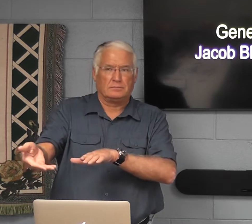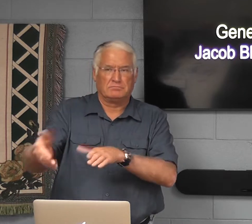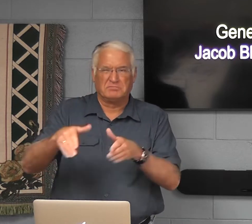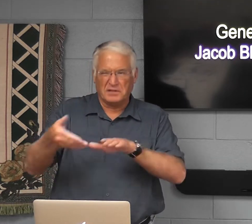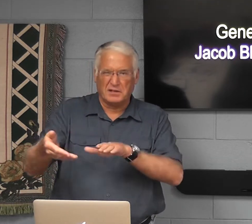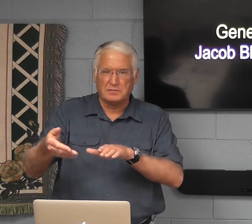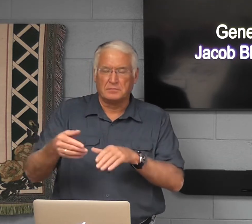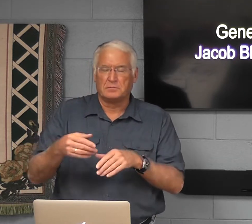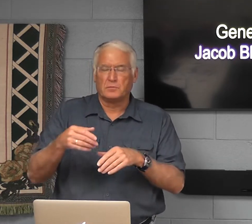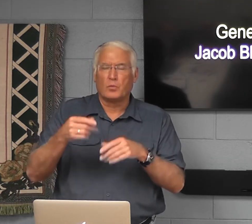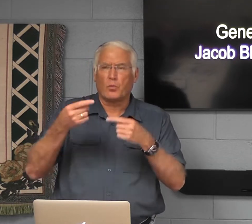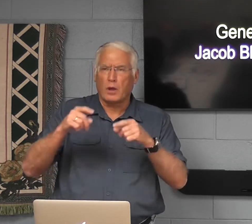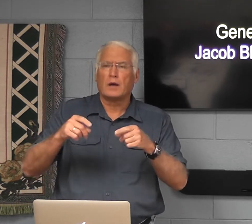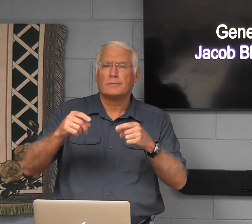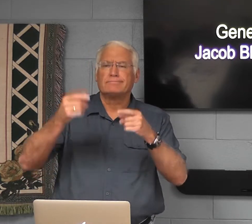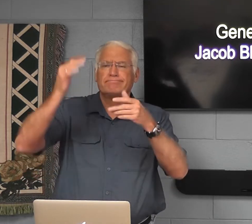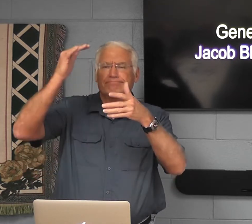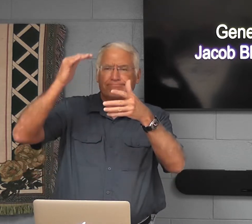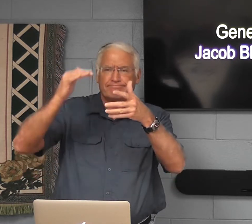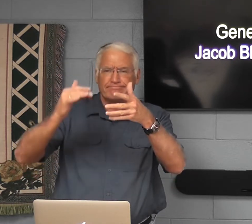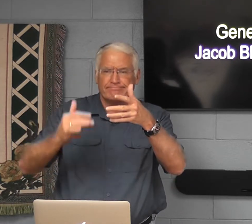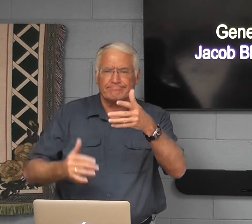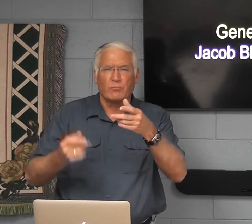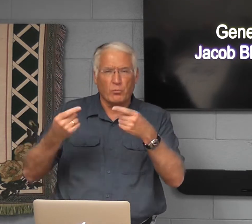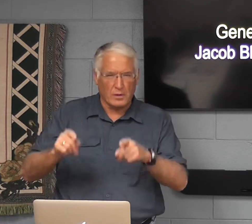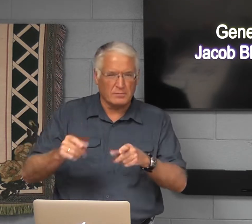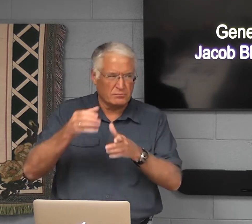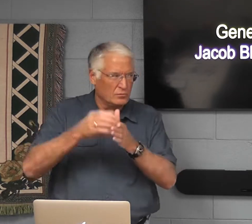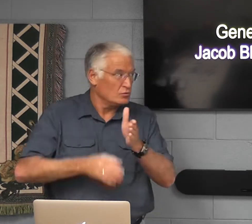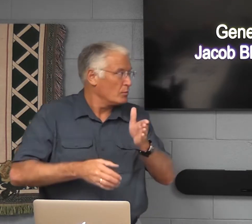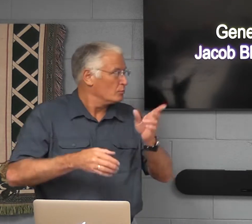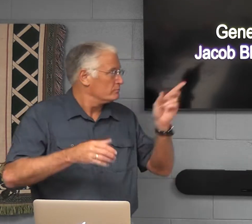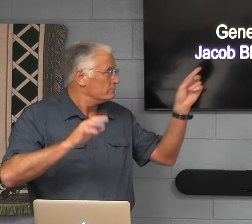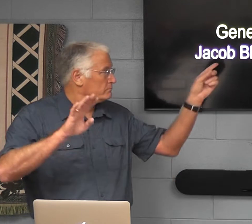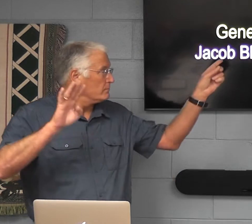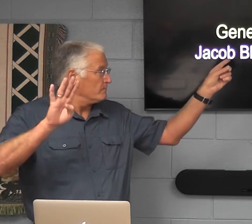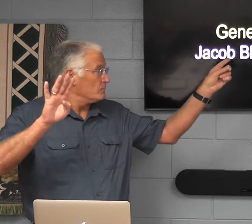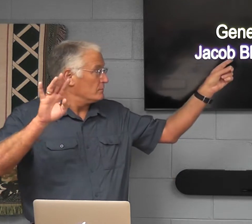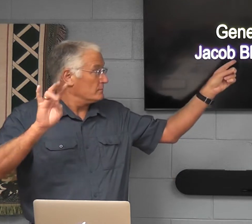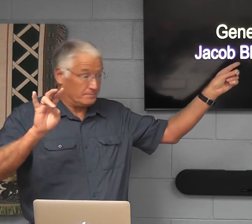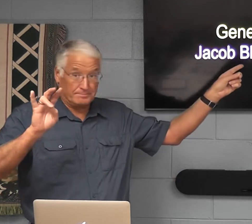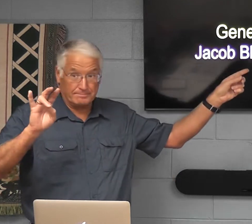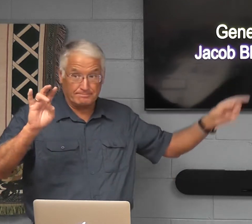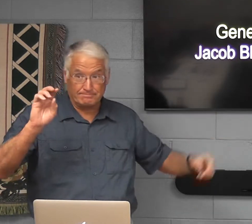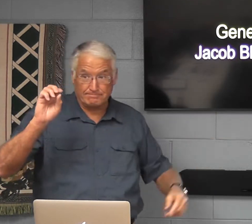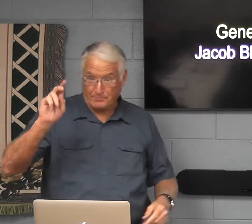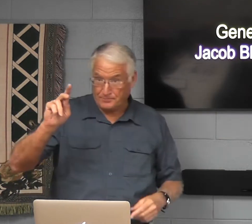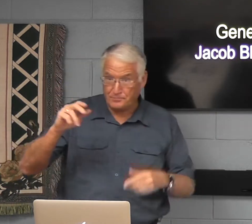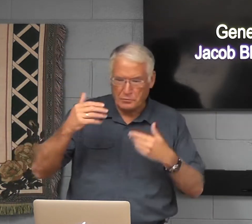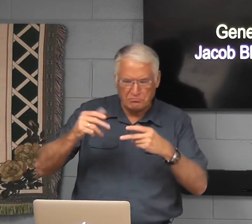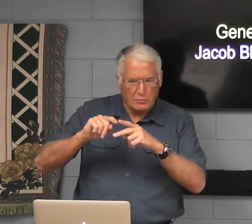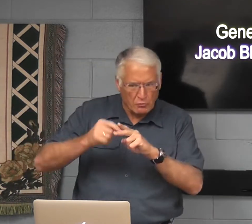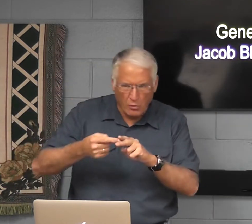he's close to death, so we'll see what happens in this chapter 47.